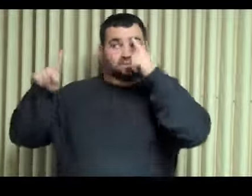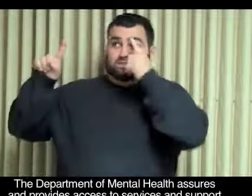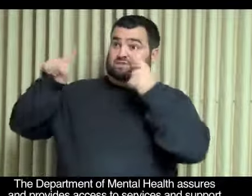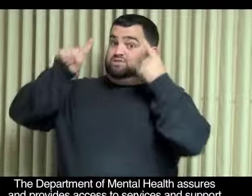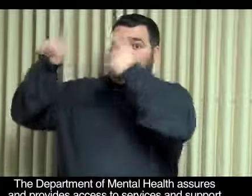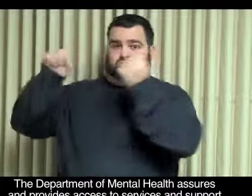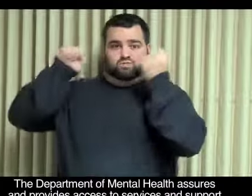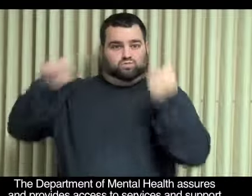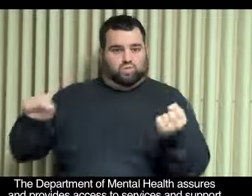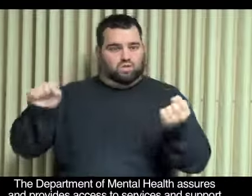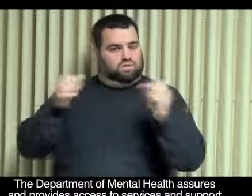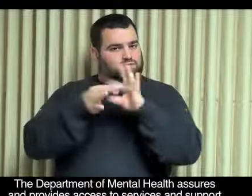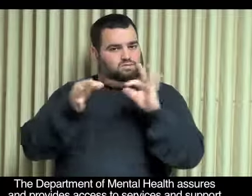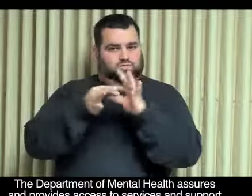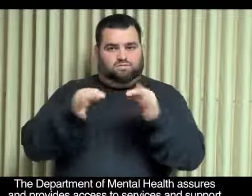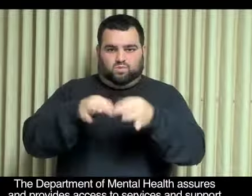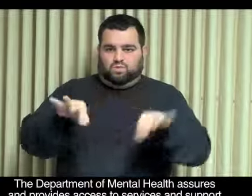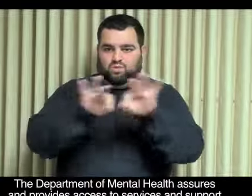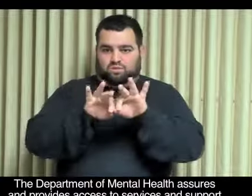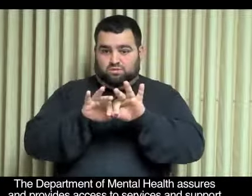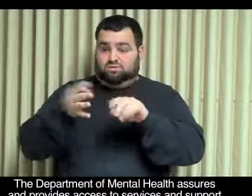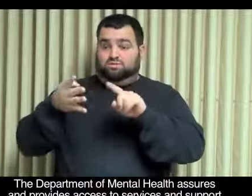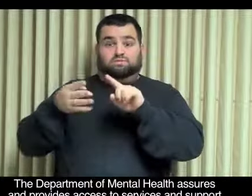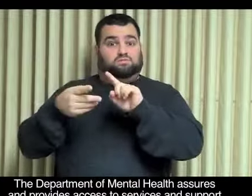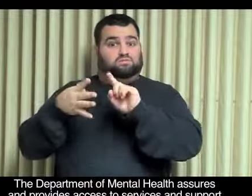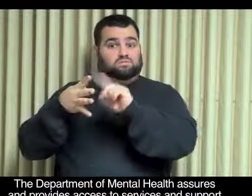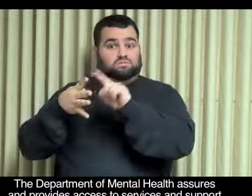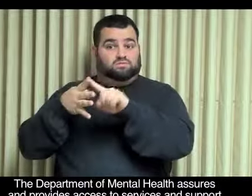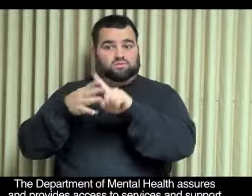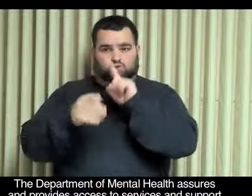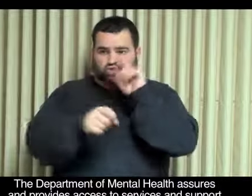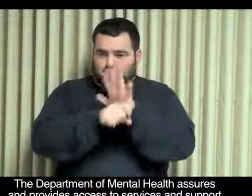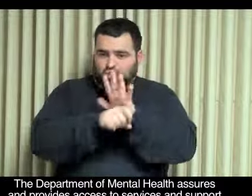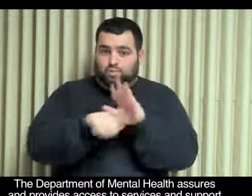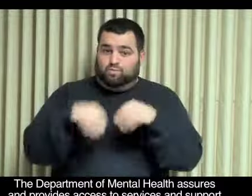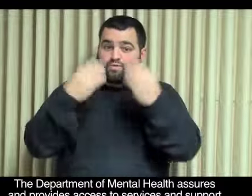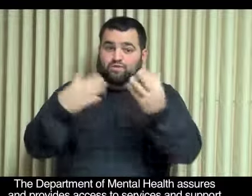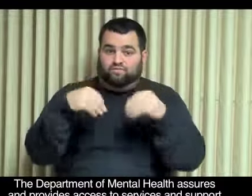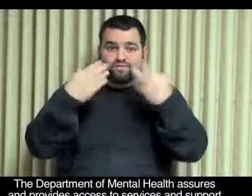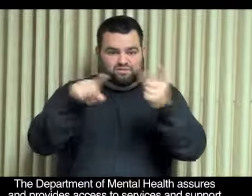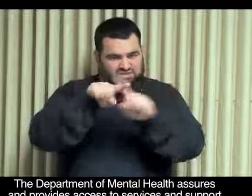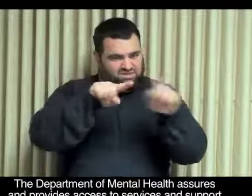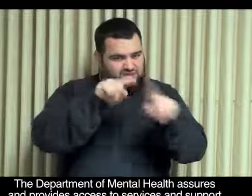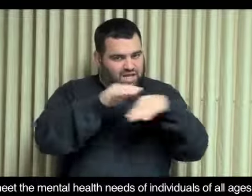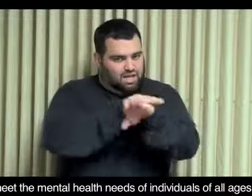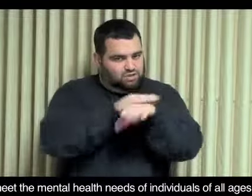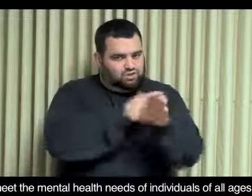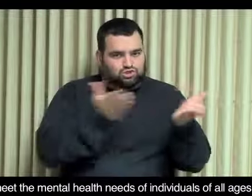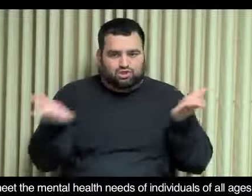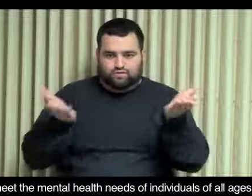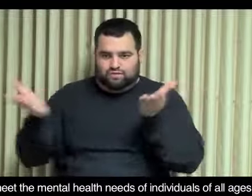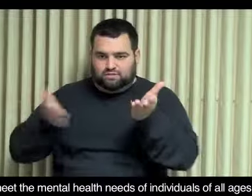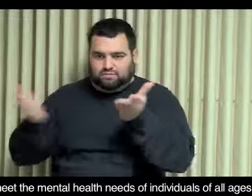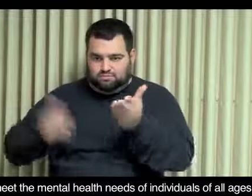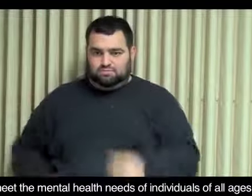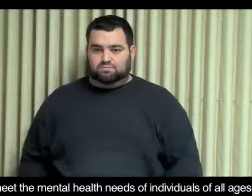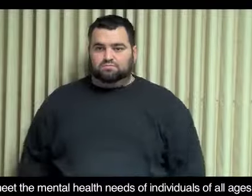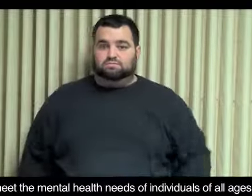The Department of Mental Health assures and provides access to services and support to meet the mental health needs of individuals